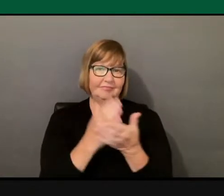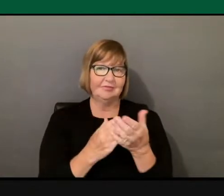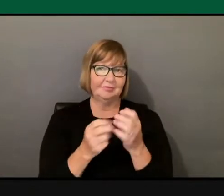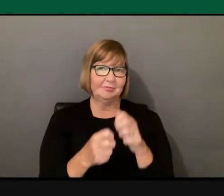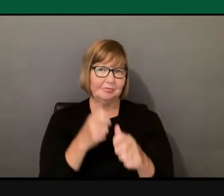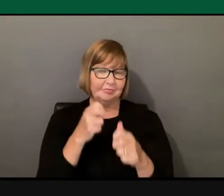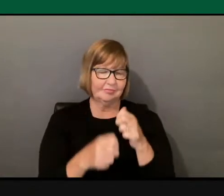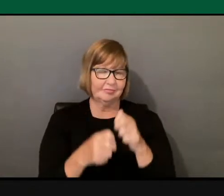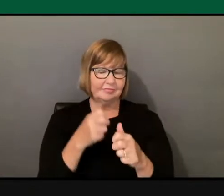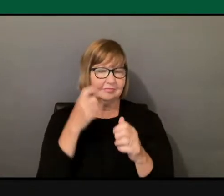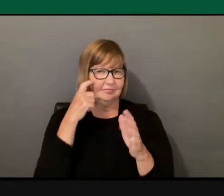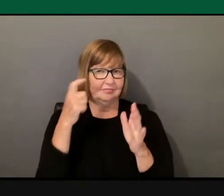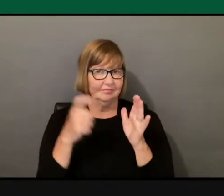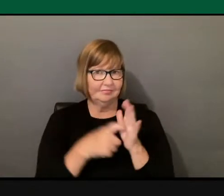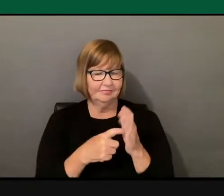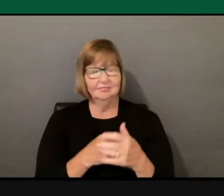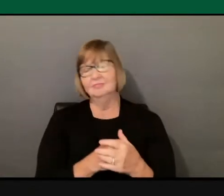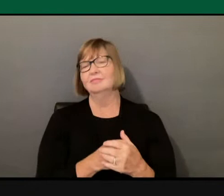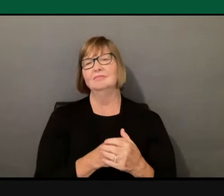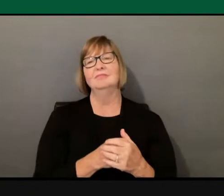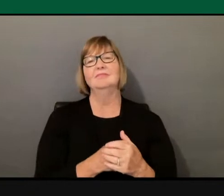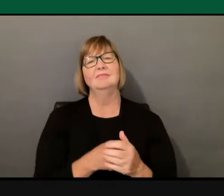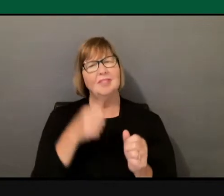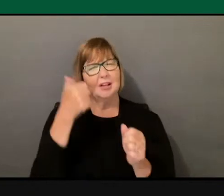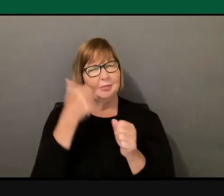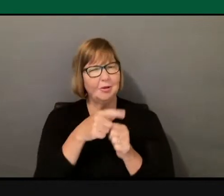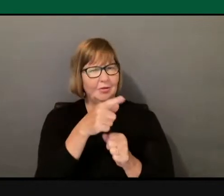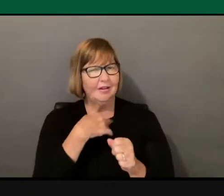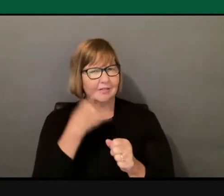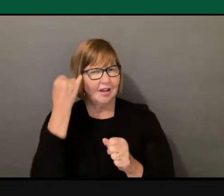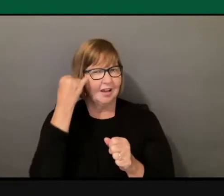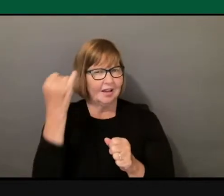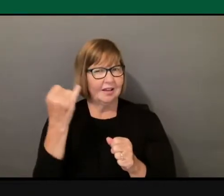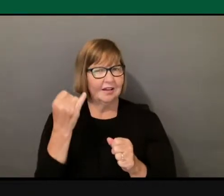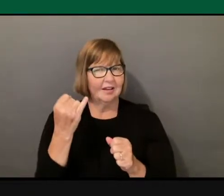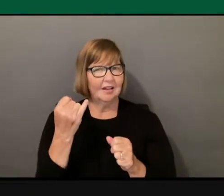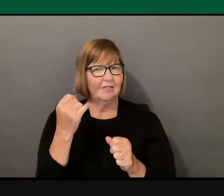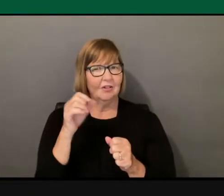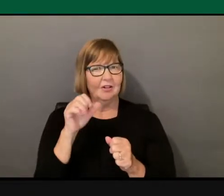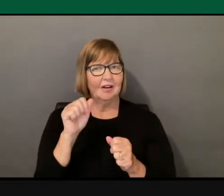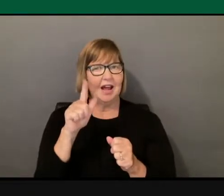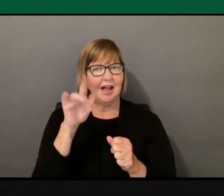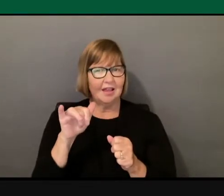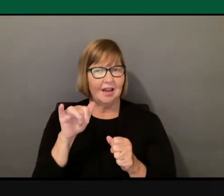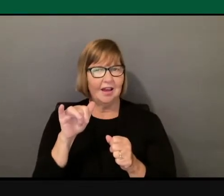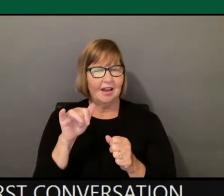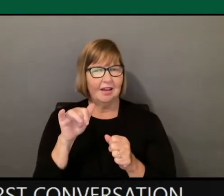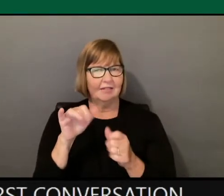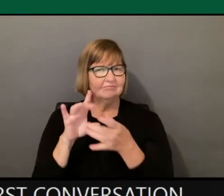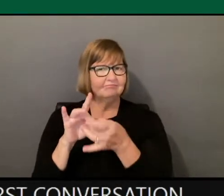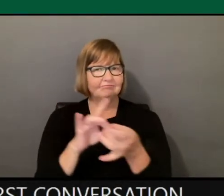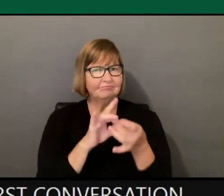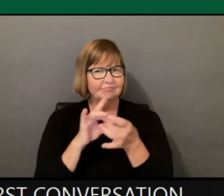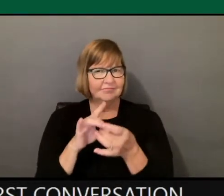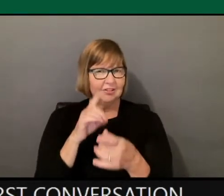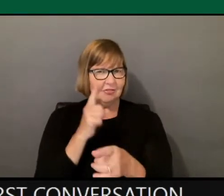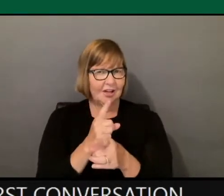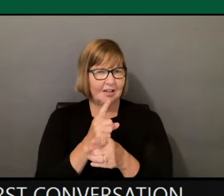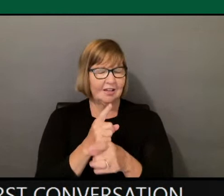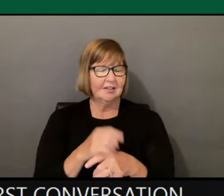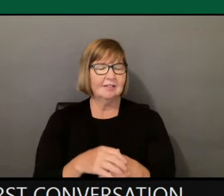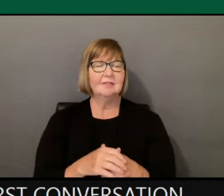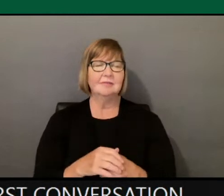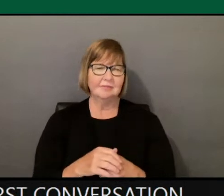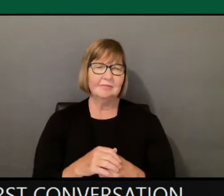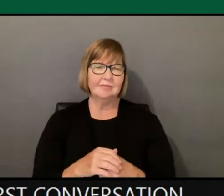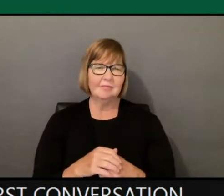during your first conversation, you also had an idea about creating some sort of allyship program on campus. Is that a correct recollection? Yeah. Well,